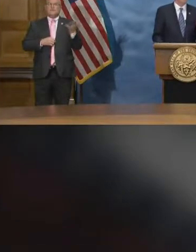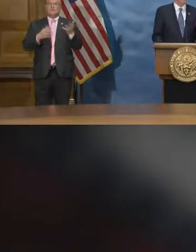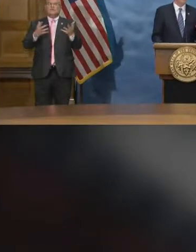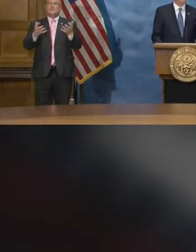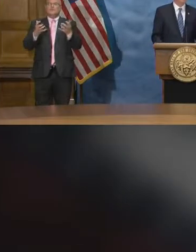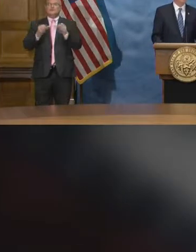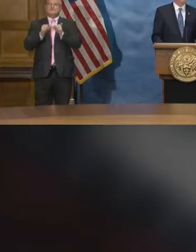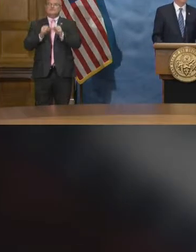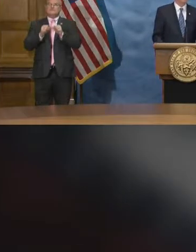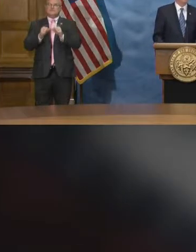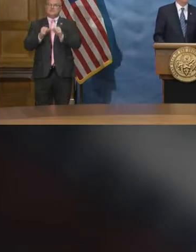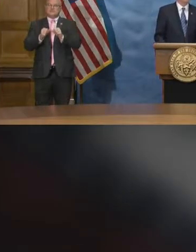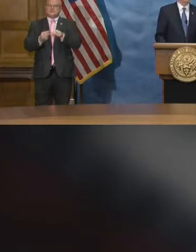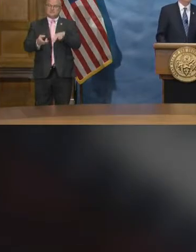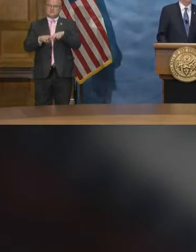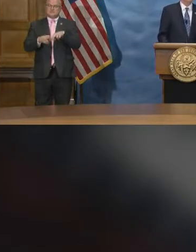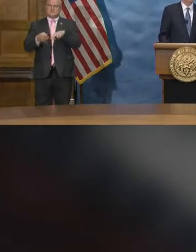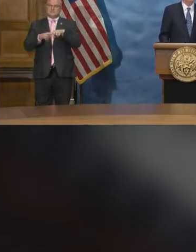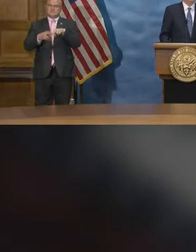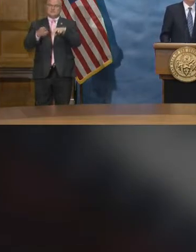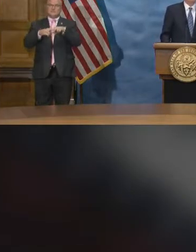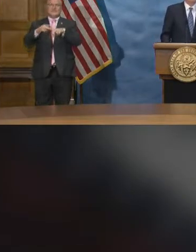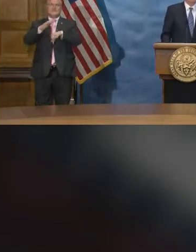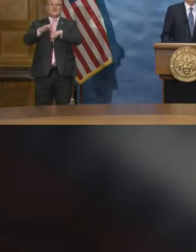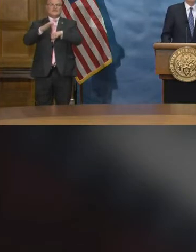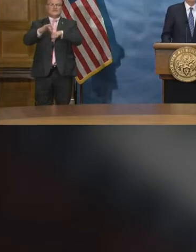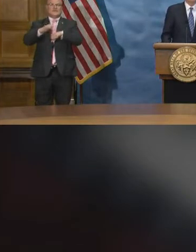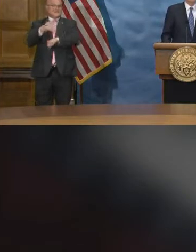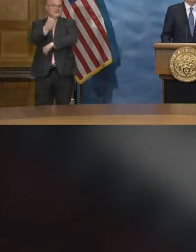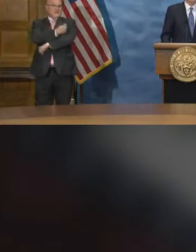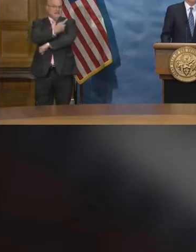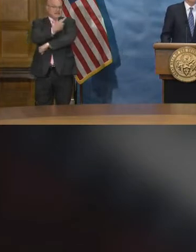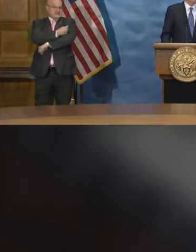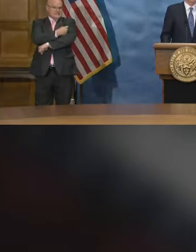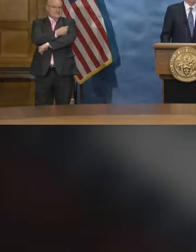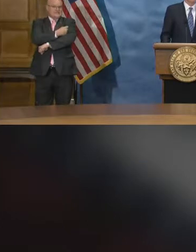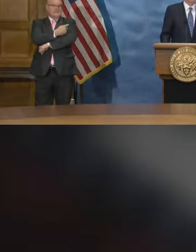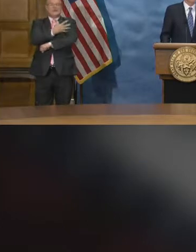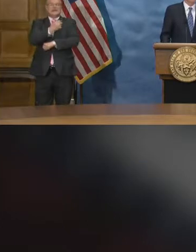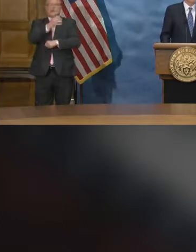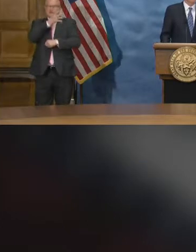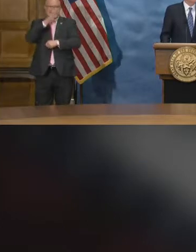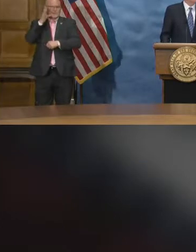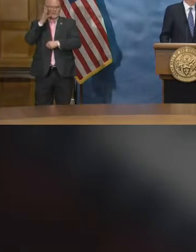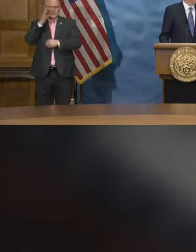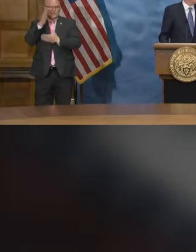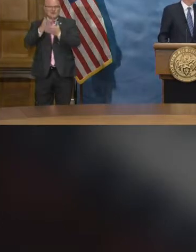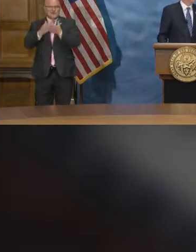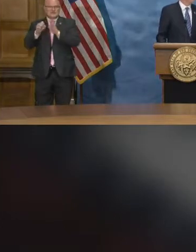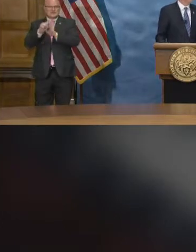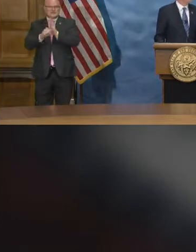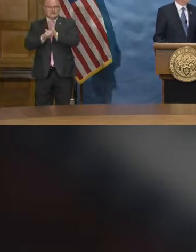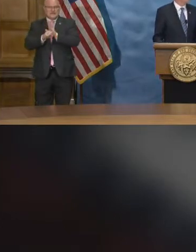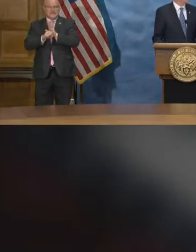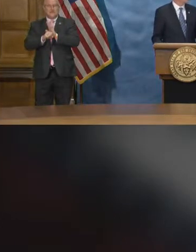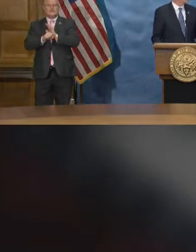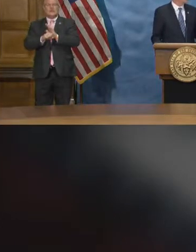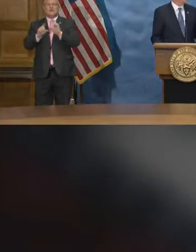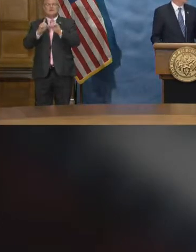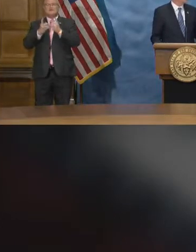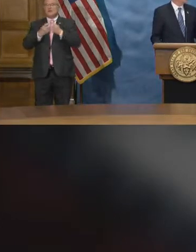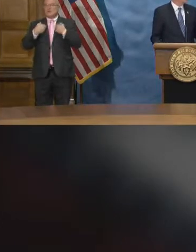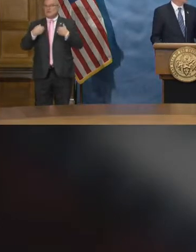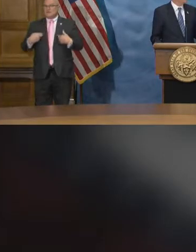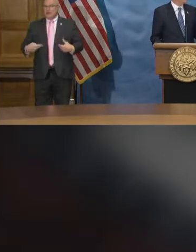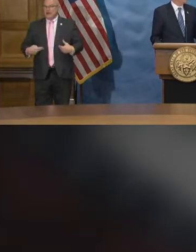to continue to increase the availability of vaccines in rural parts of our state. And so our Department